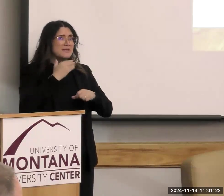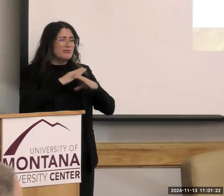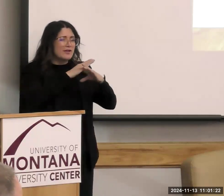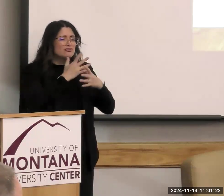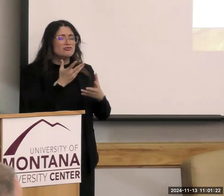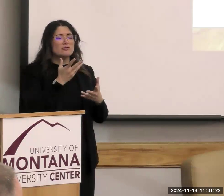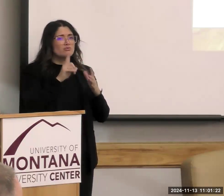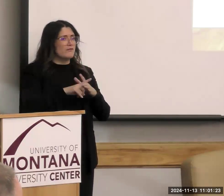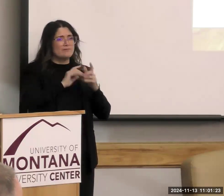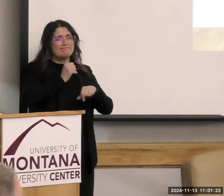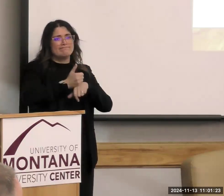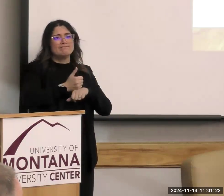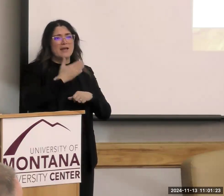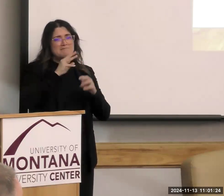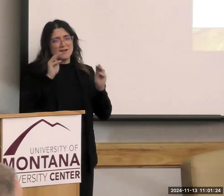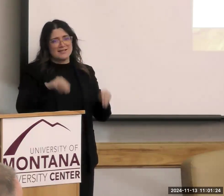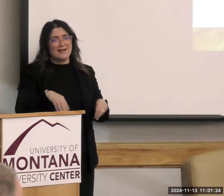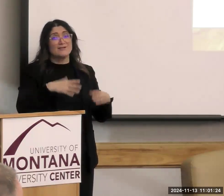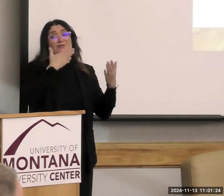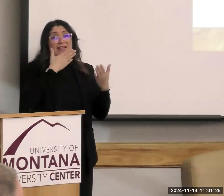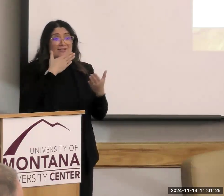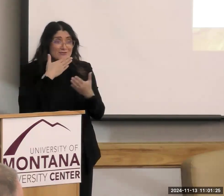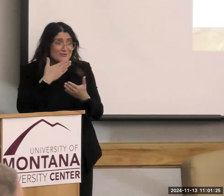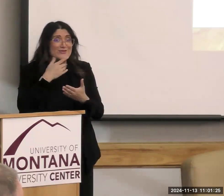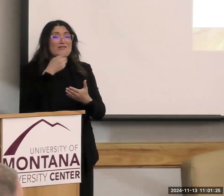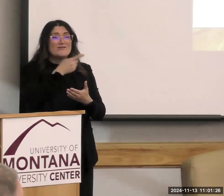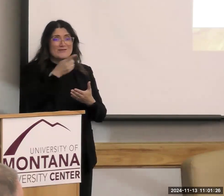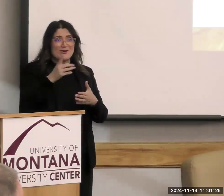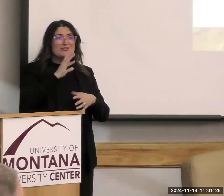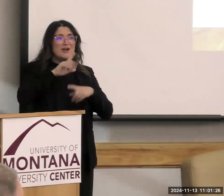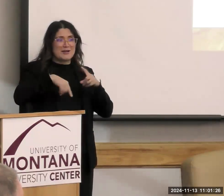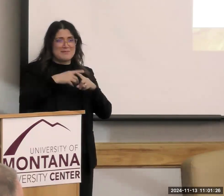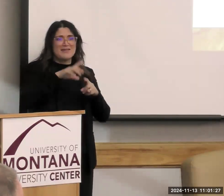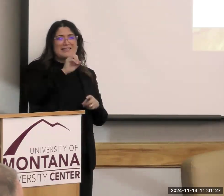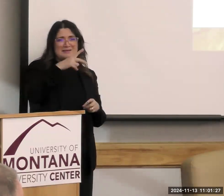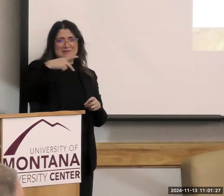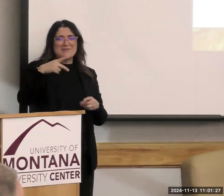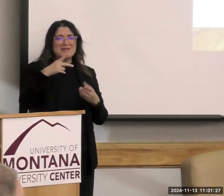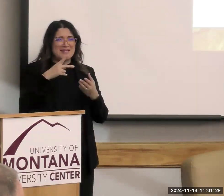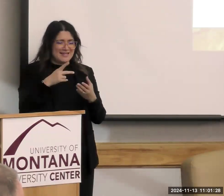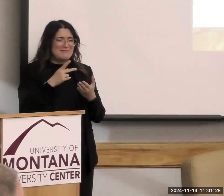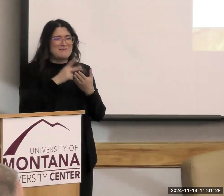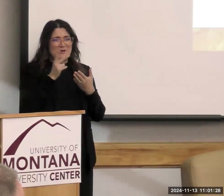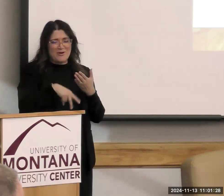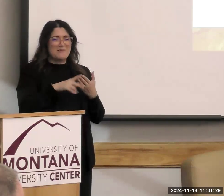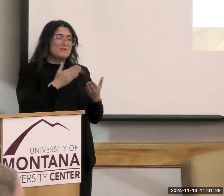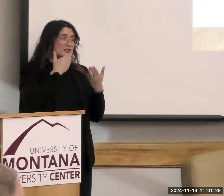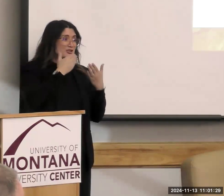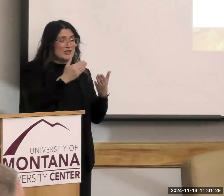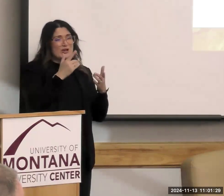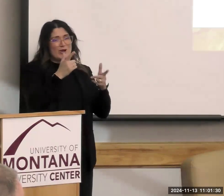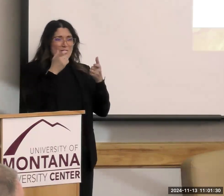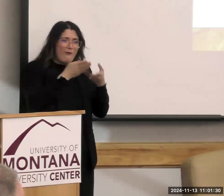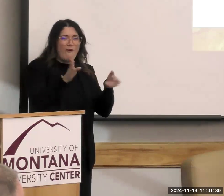started here in Montana. And thank you for talking about the DPP program for us. That was a really good, quick overview of what